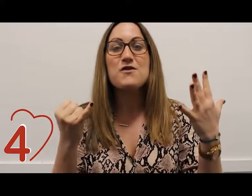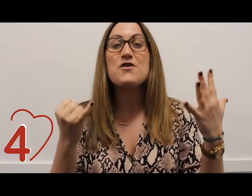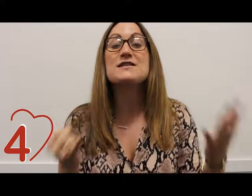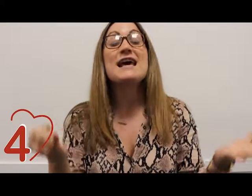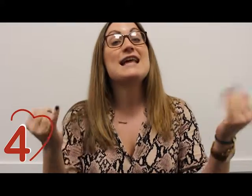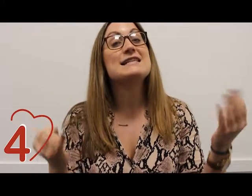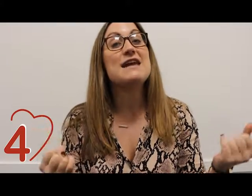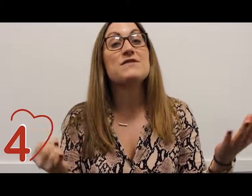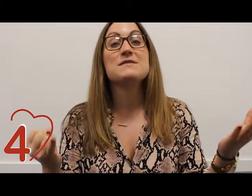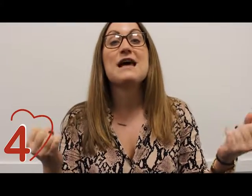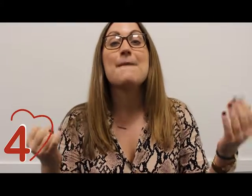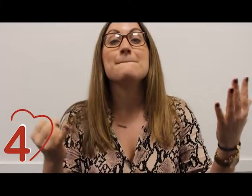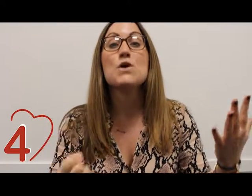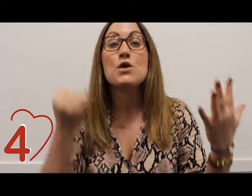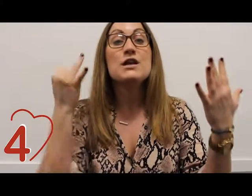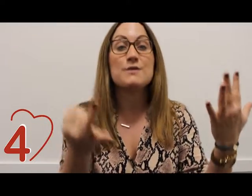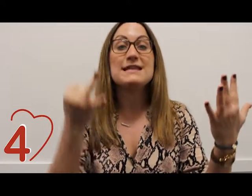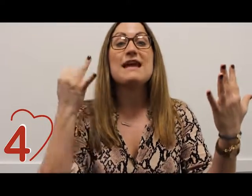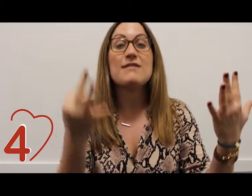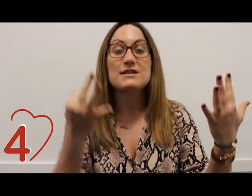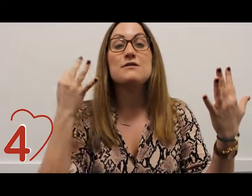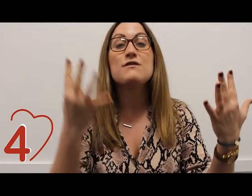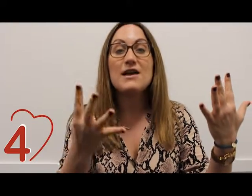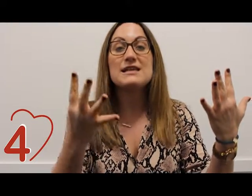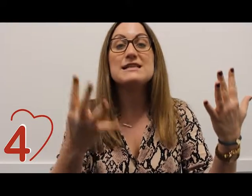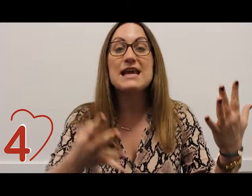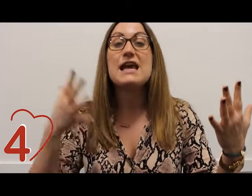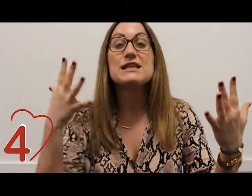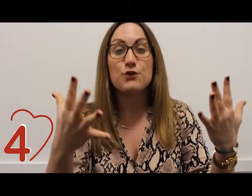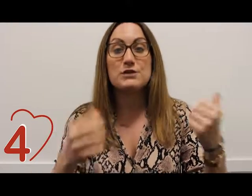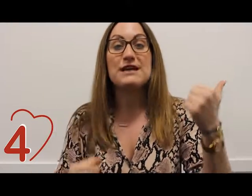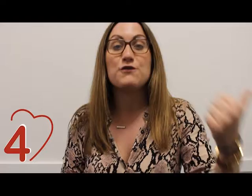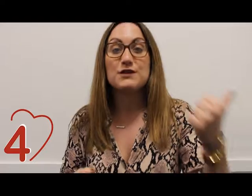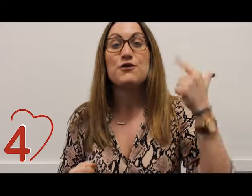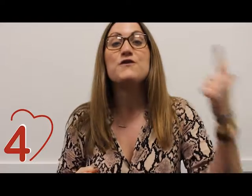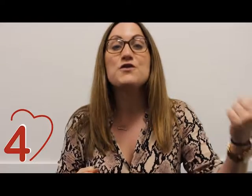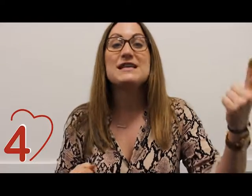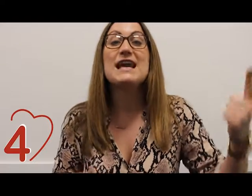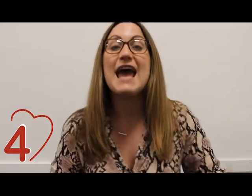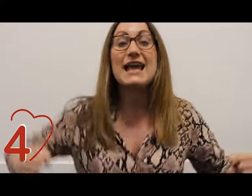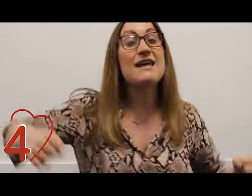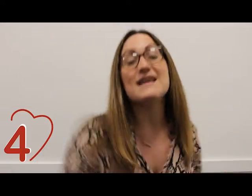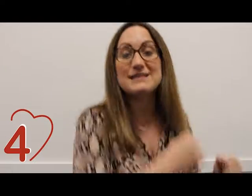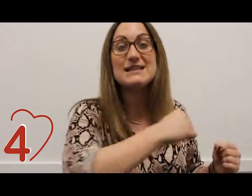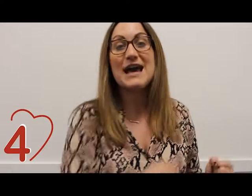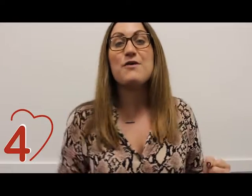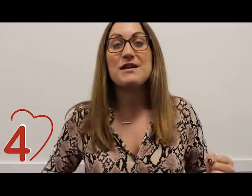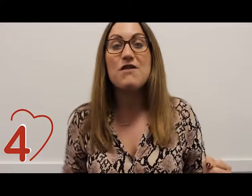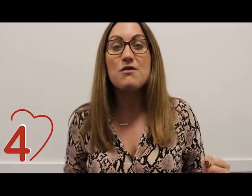fours let's give them some more 28 32 36 40 44 48 this is how we roll